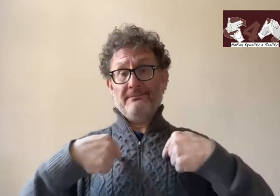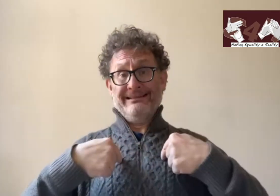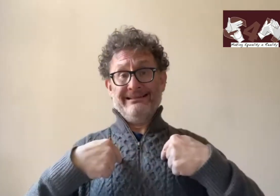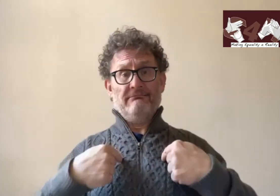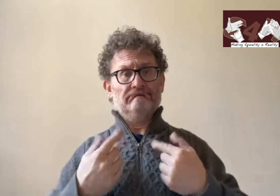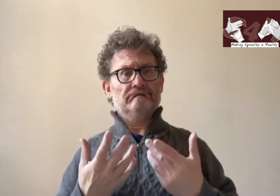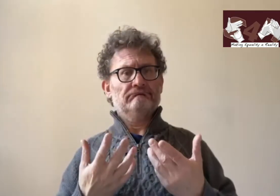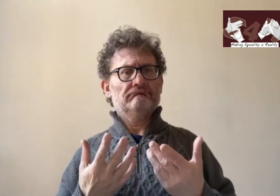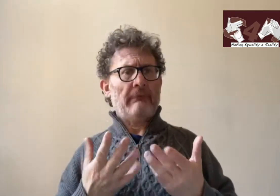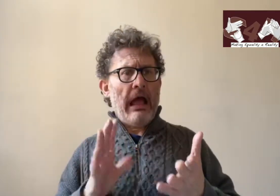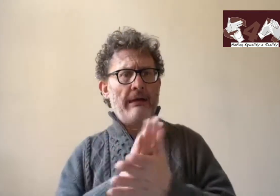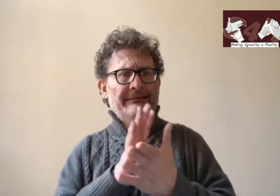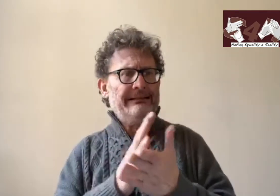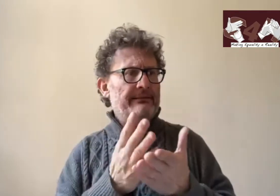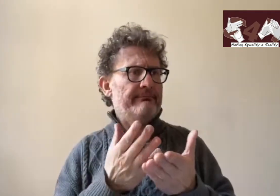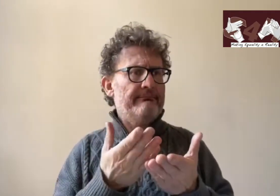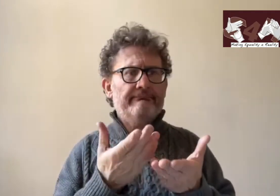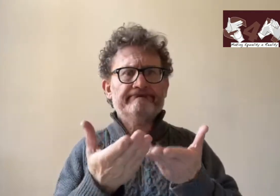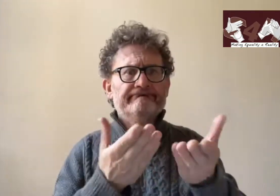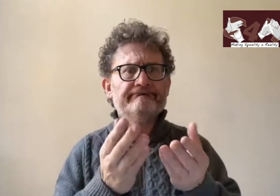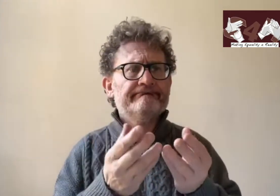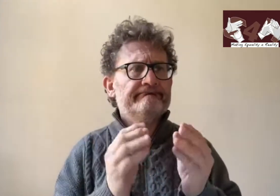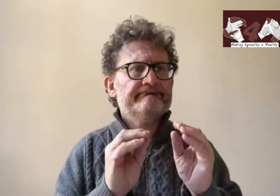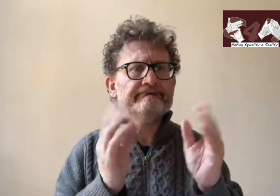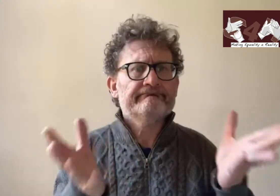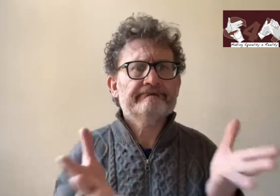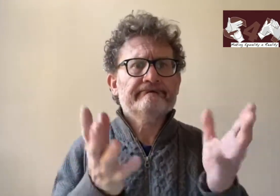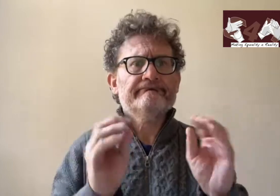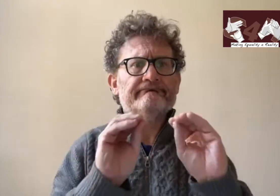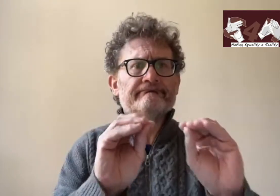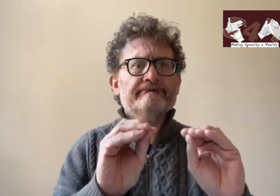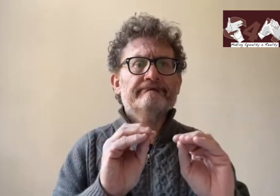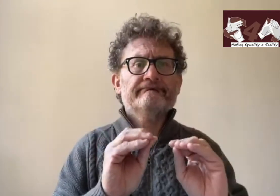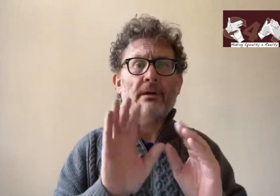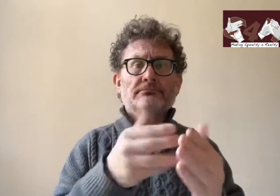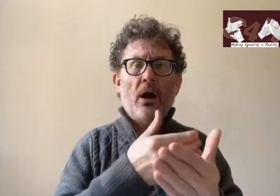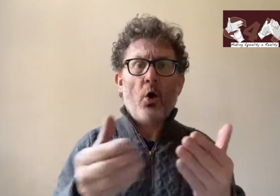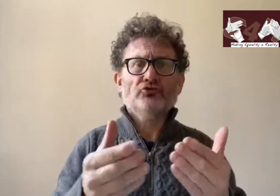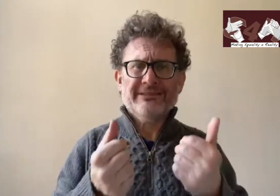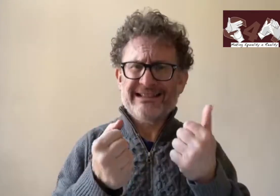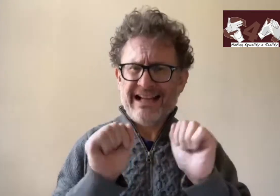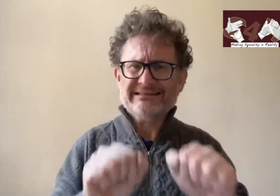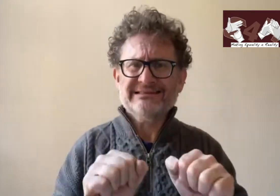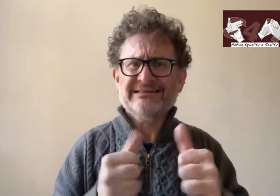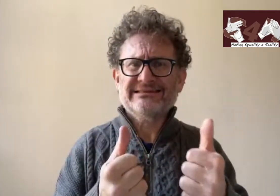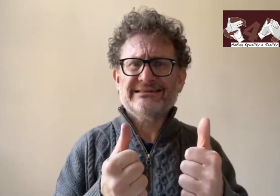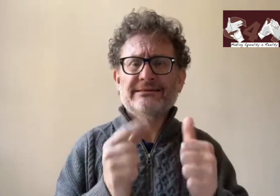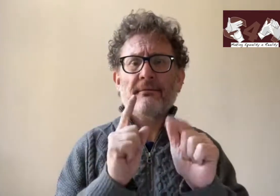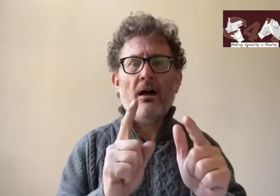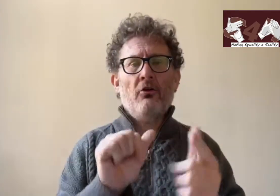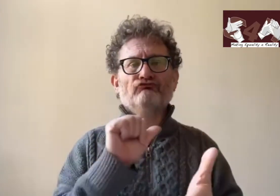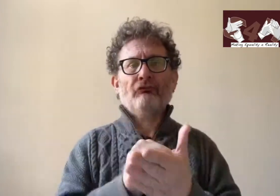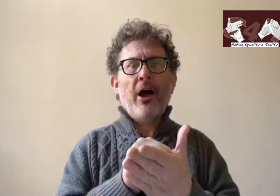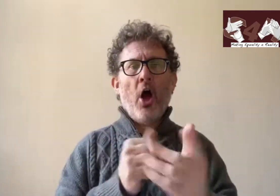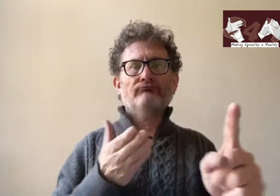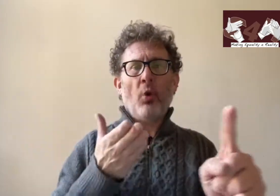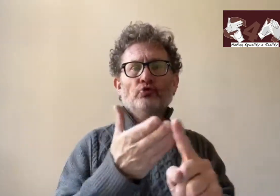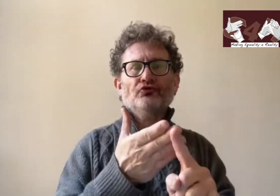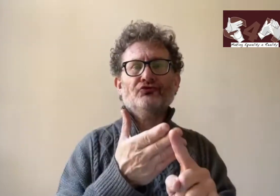And so for me you know I'm really happy to encourage the teaching of sign language absolutely but we need to